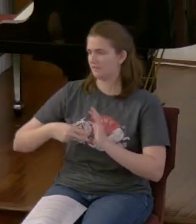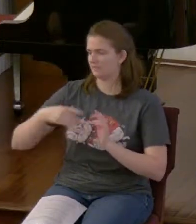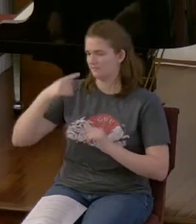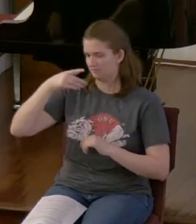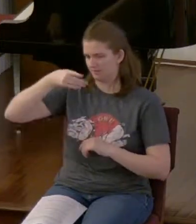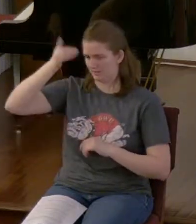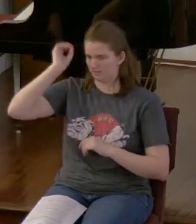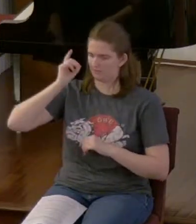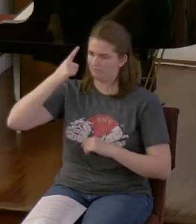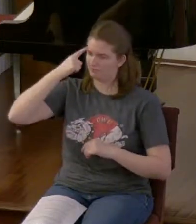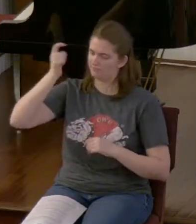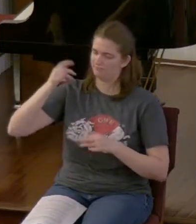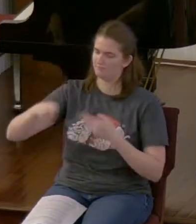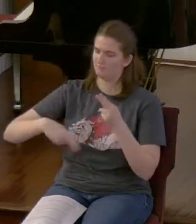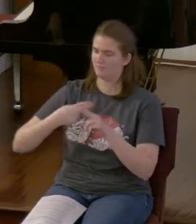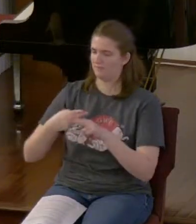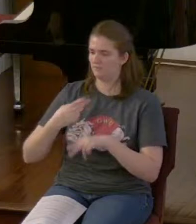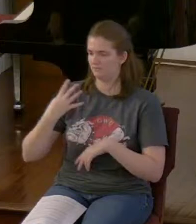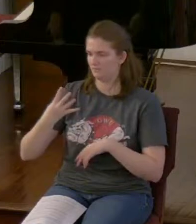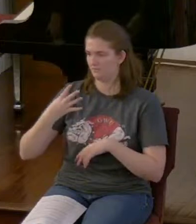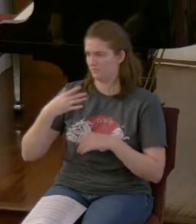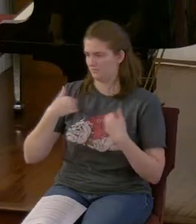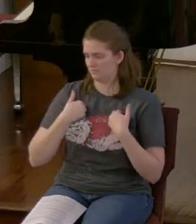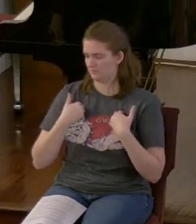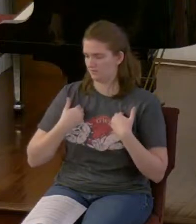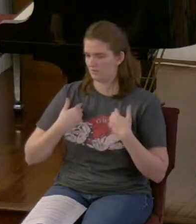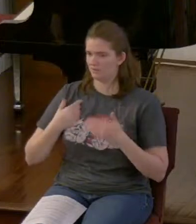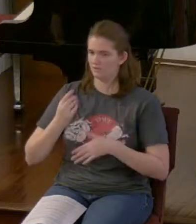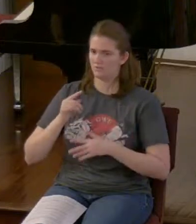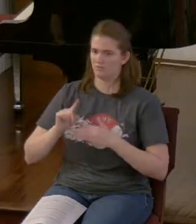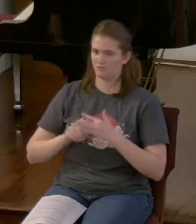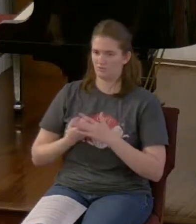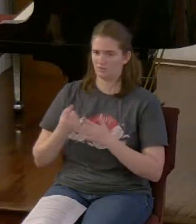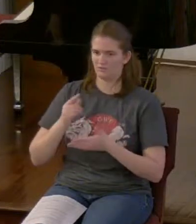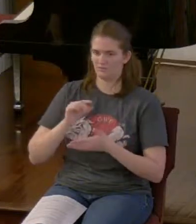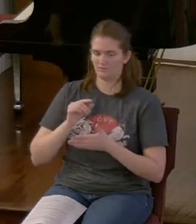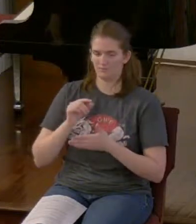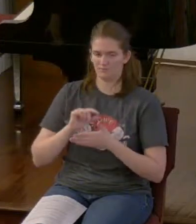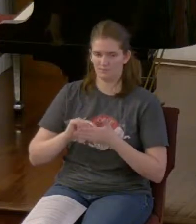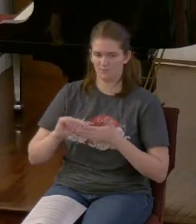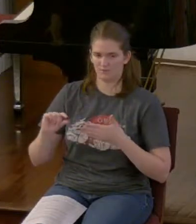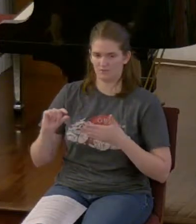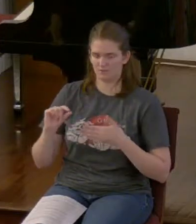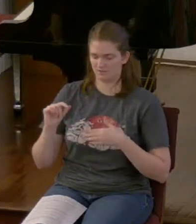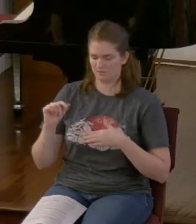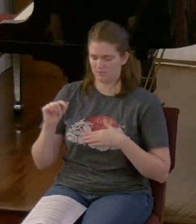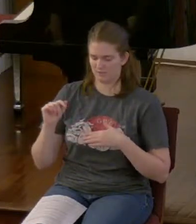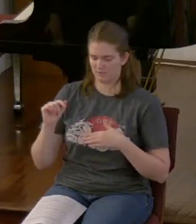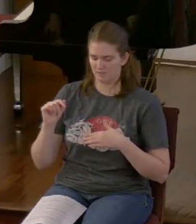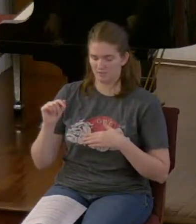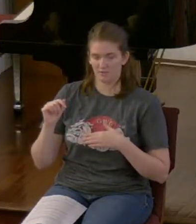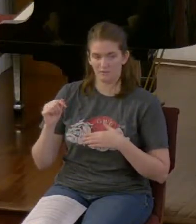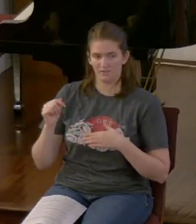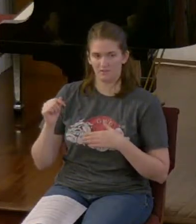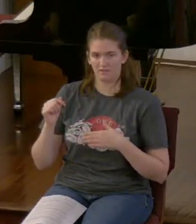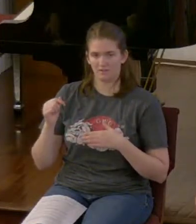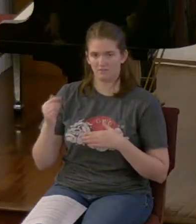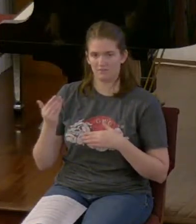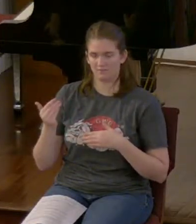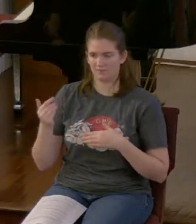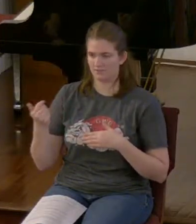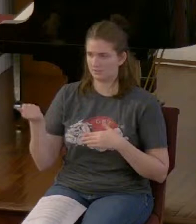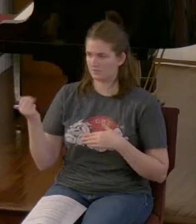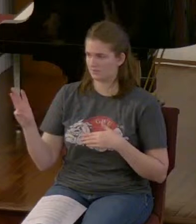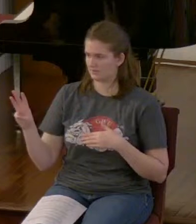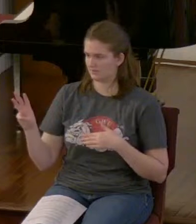let's start off by looking at verses 15 and 16 first. And this is what it says here in Daniel chapter 7. says, As